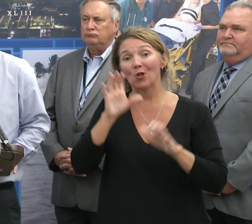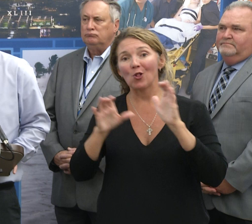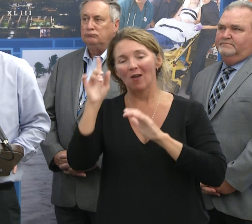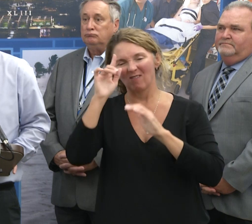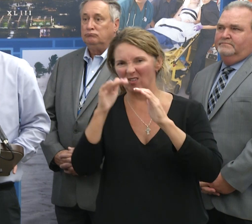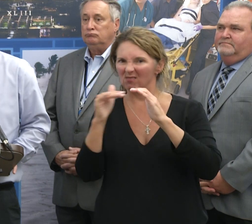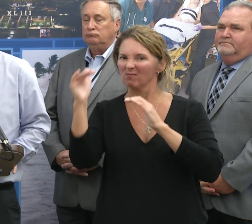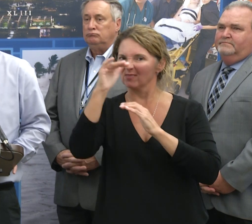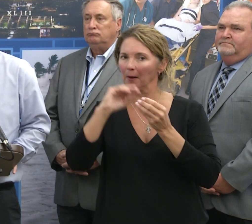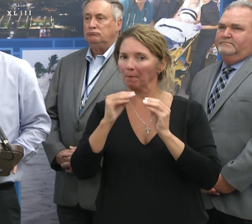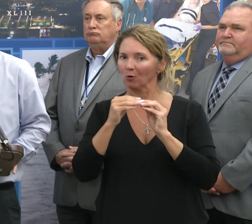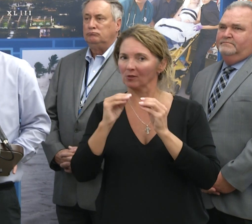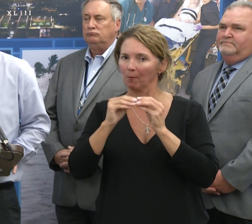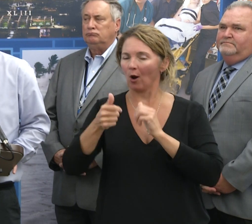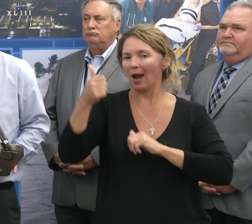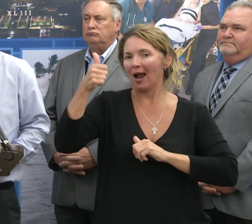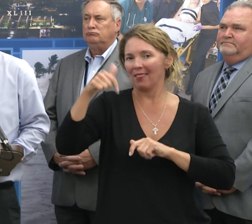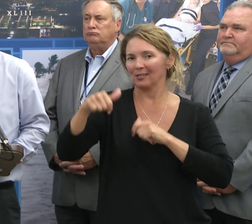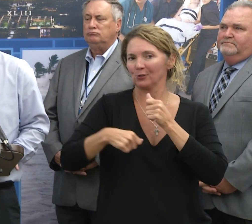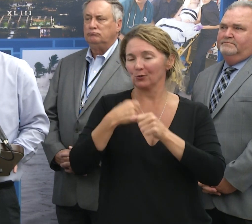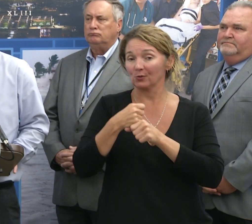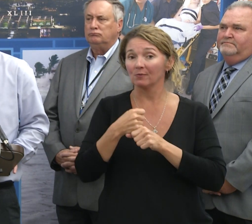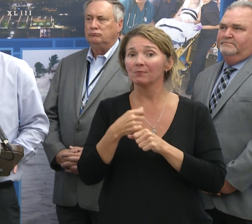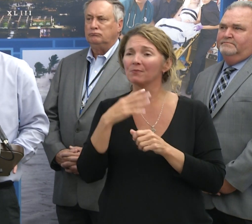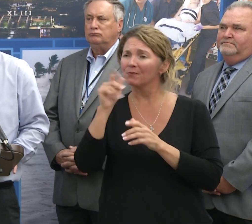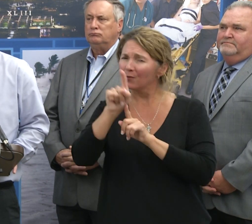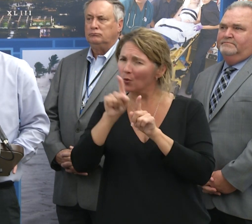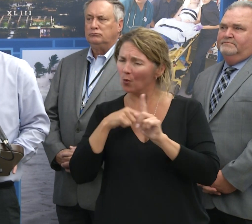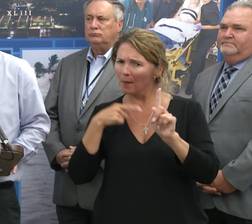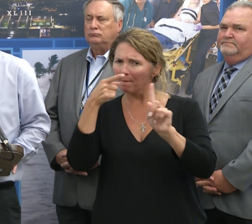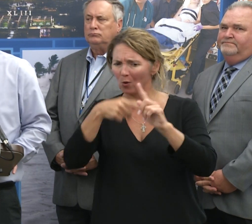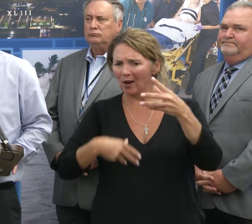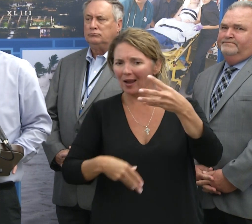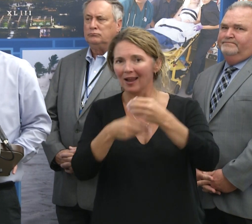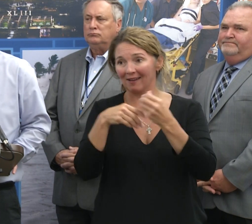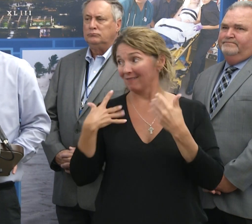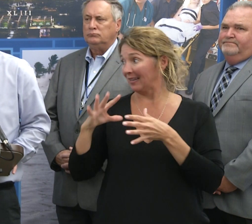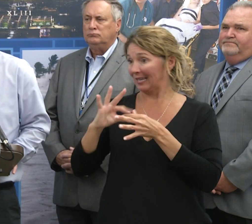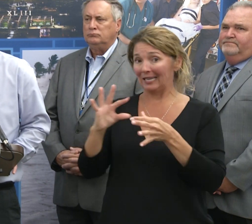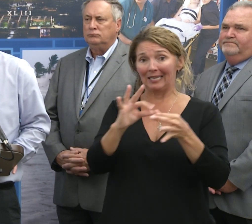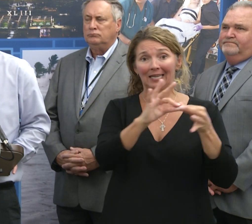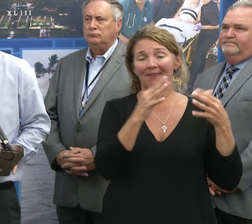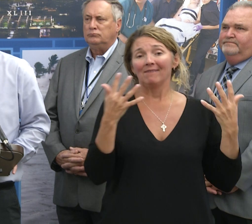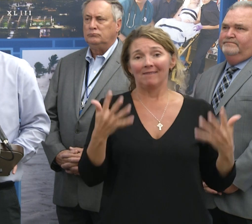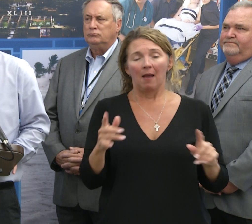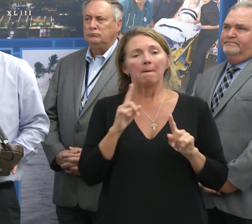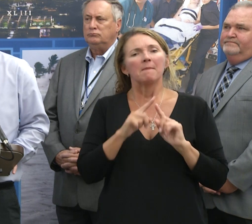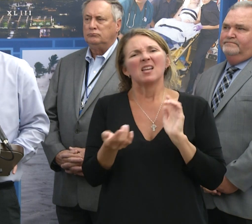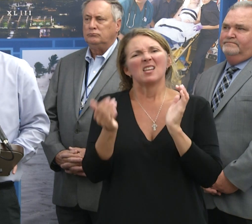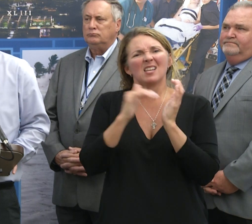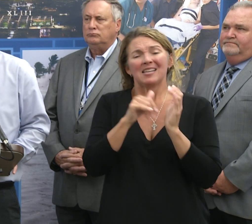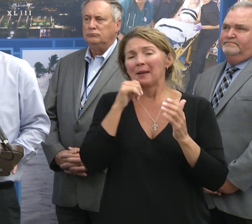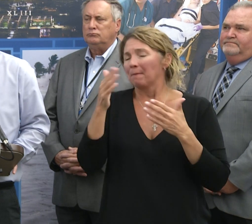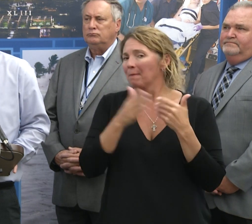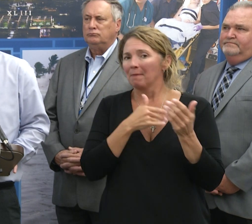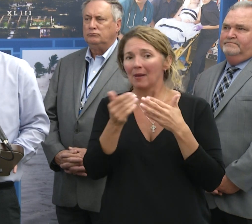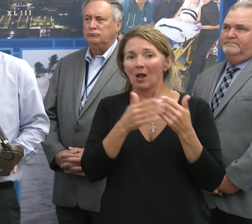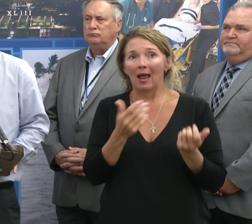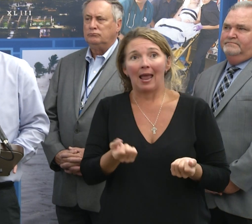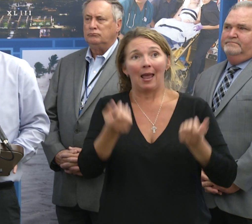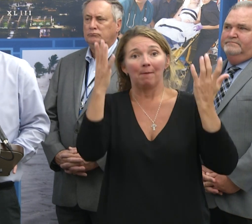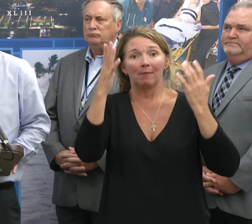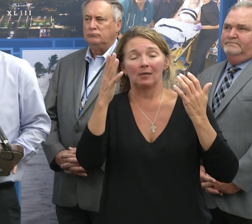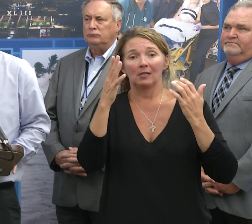above that. So, again, and I want to make a point also, I think we've all said it in the past, is that it really doesn't matter how many